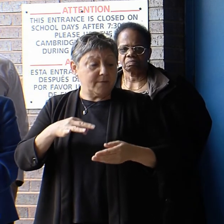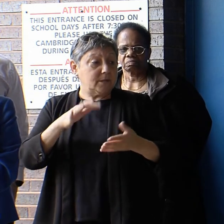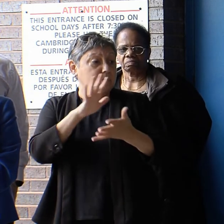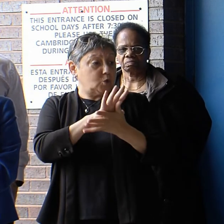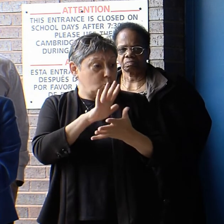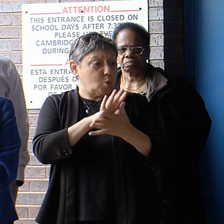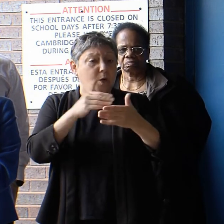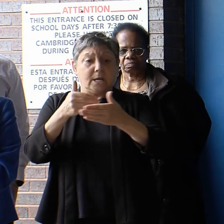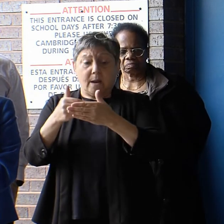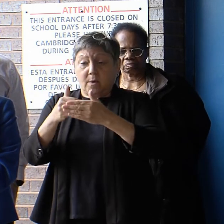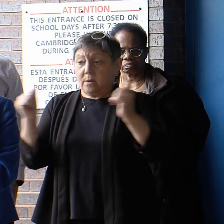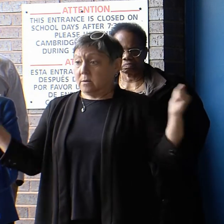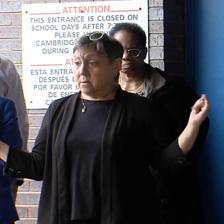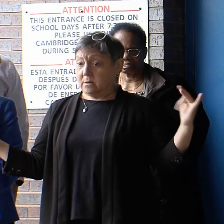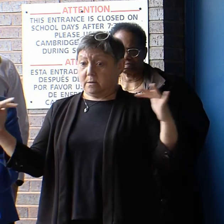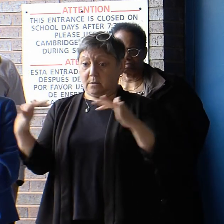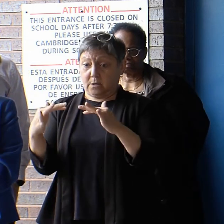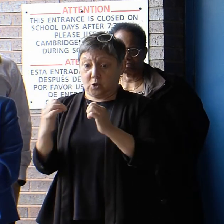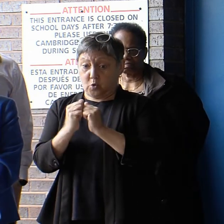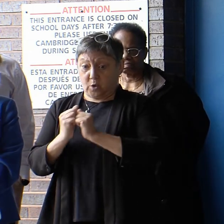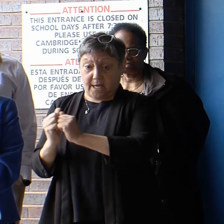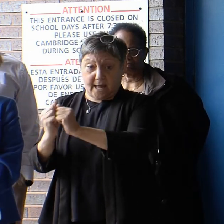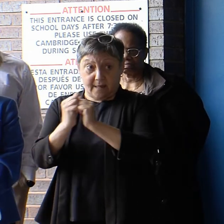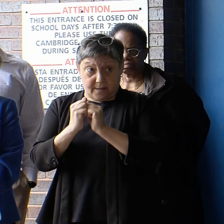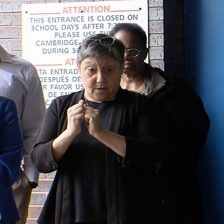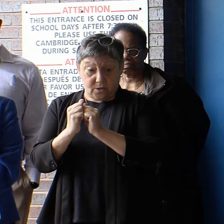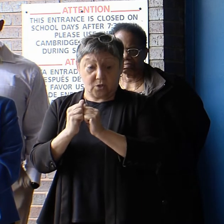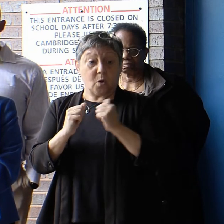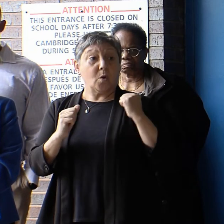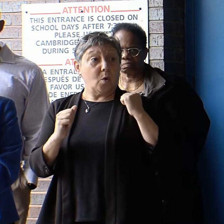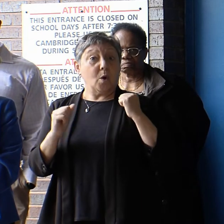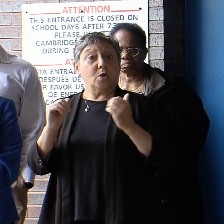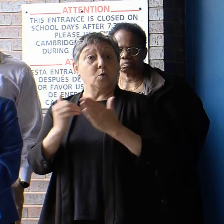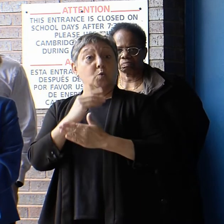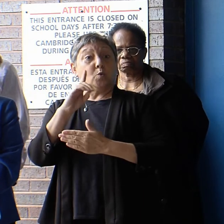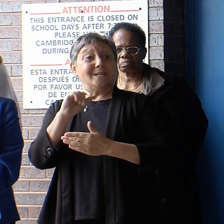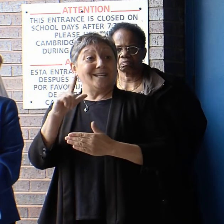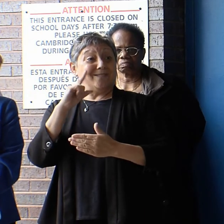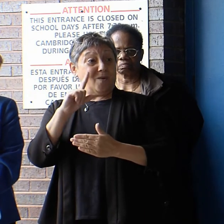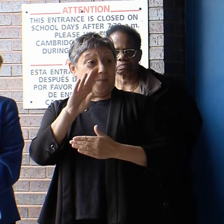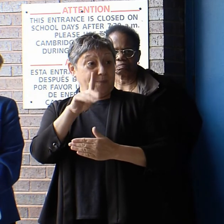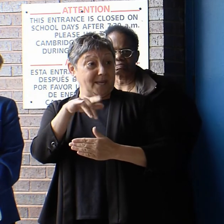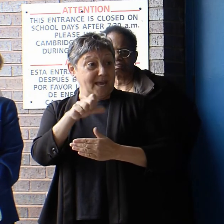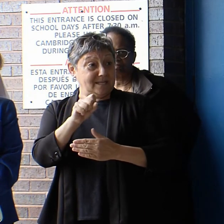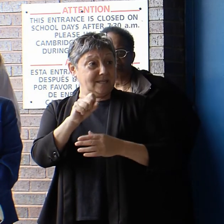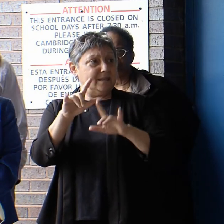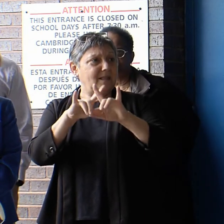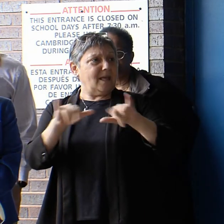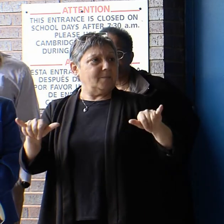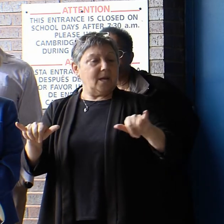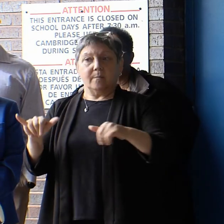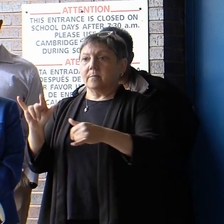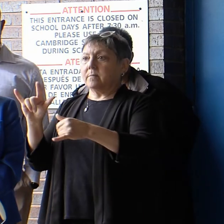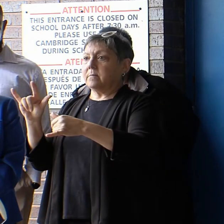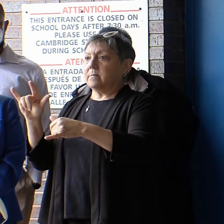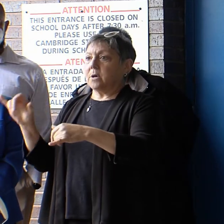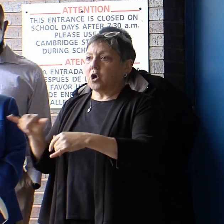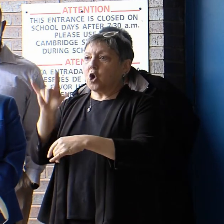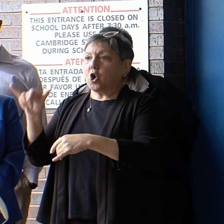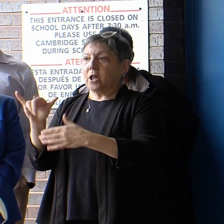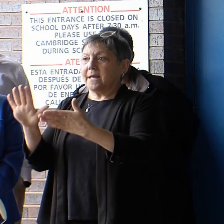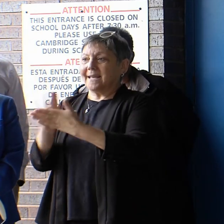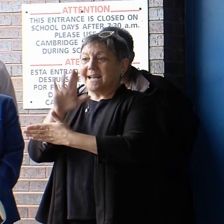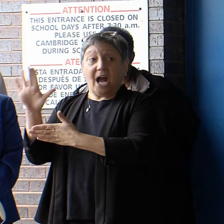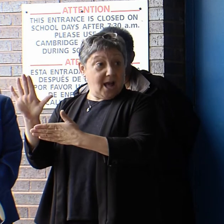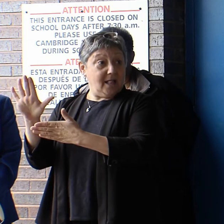page over the last week. In addition to the Green New Deal for Boston public schools, we've announced major partnerships around early college and innovation pathways